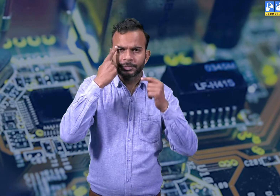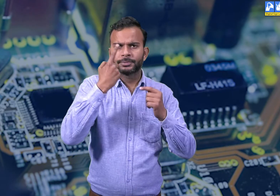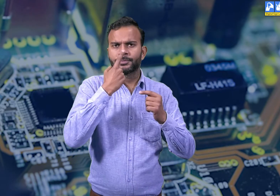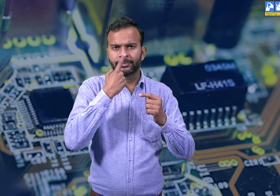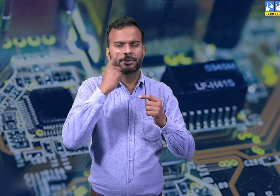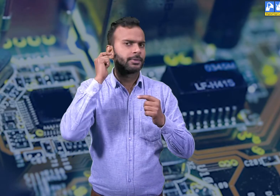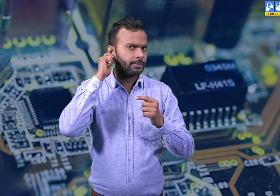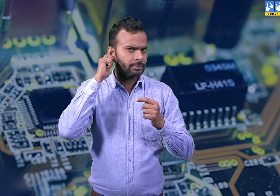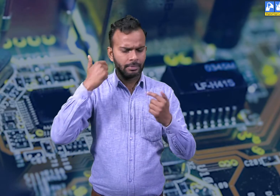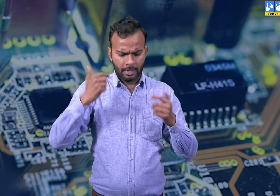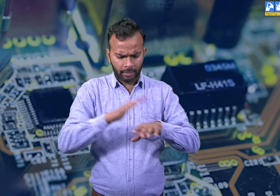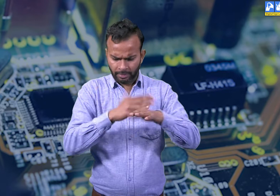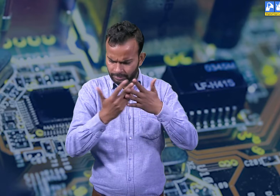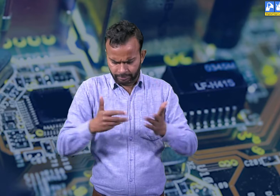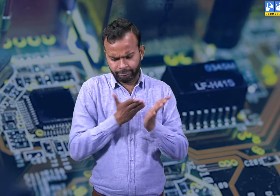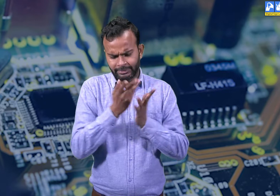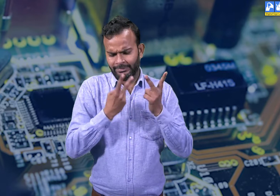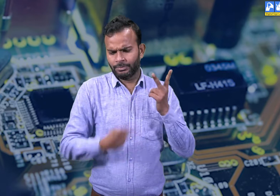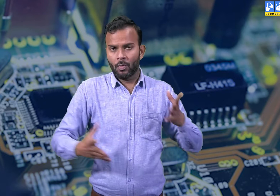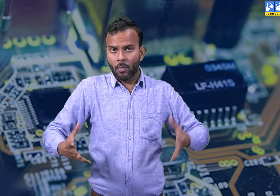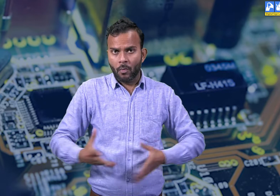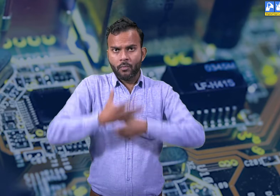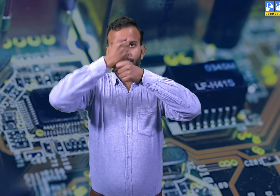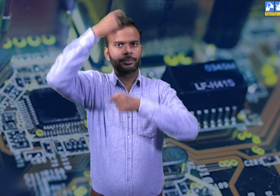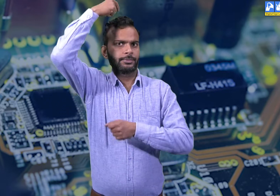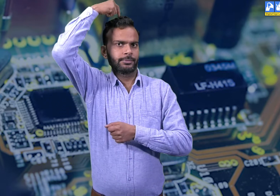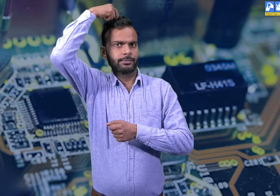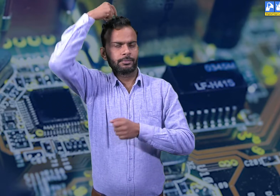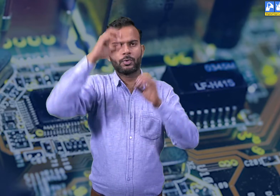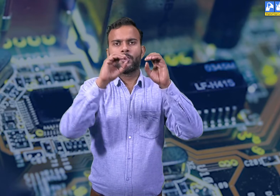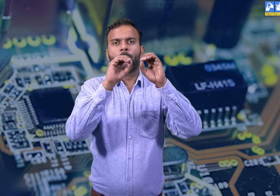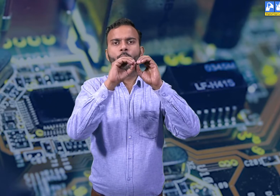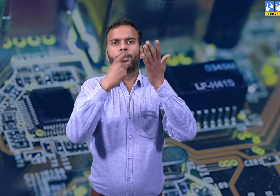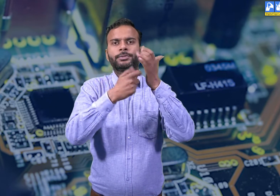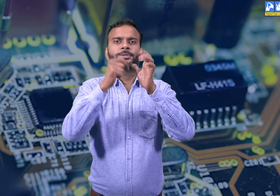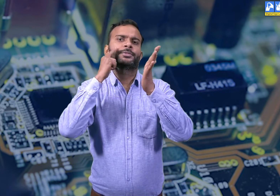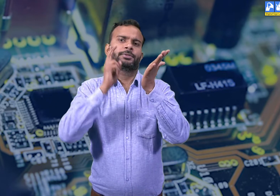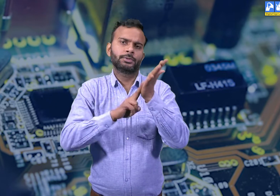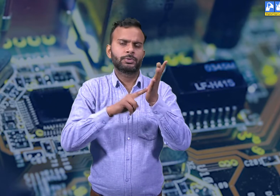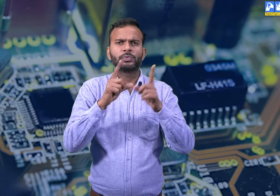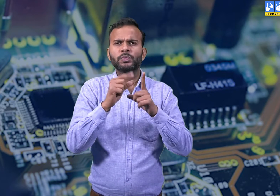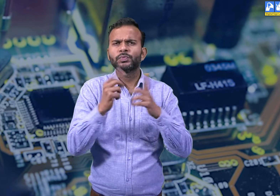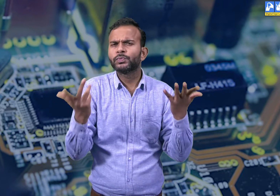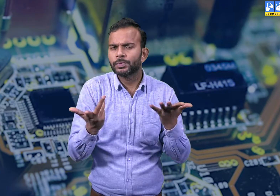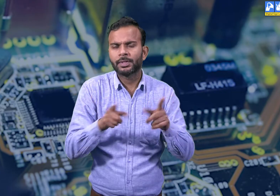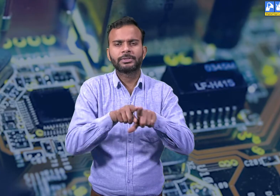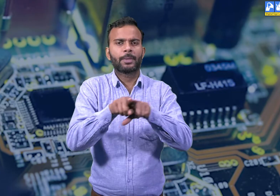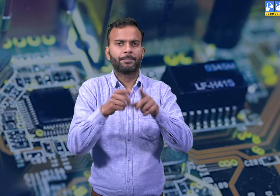As you all know that our body consists of different parts and each part has